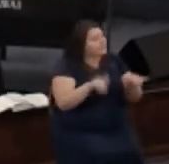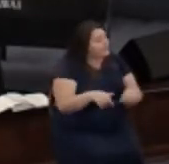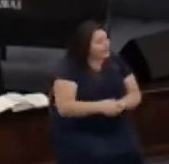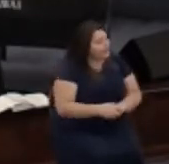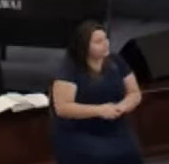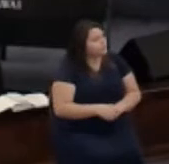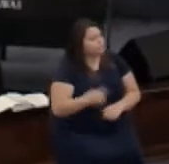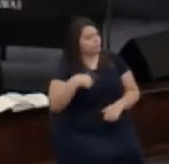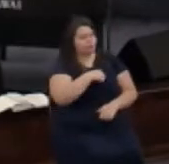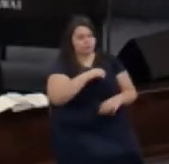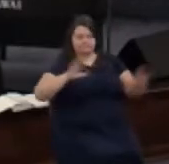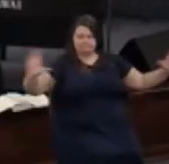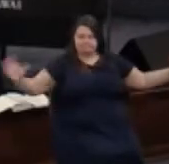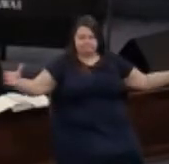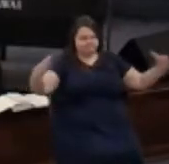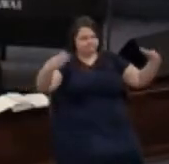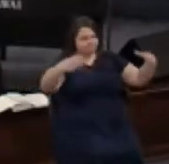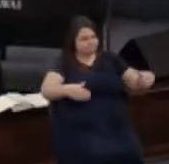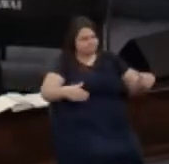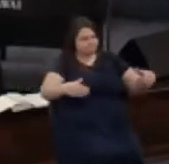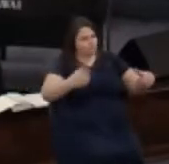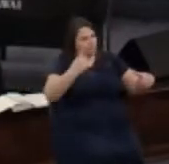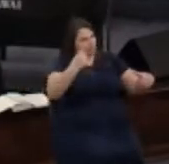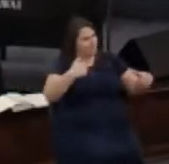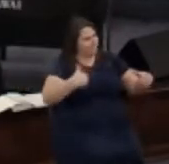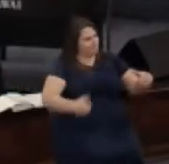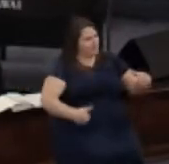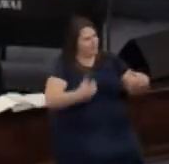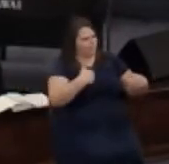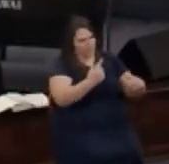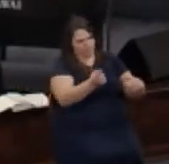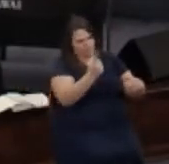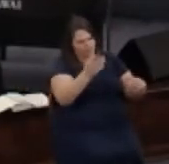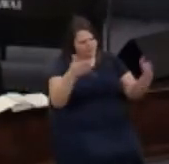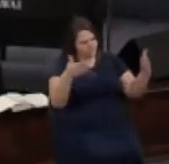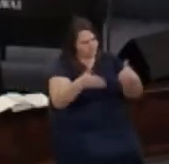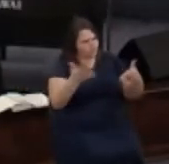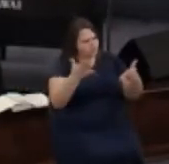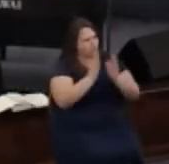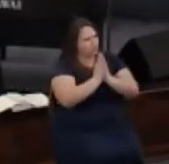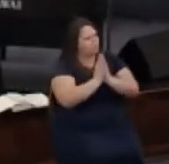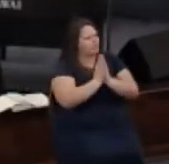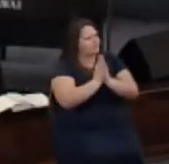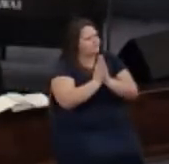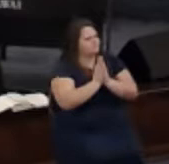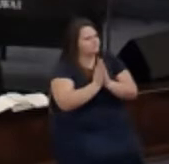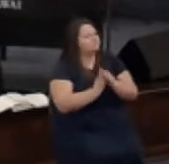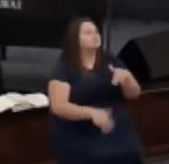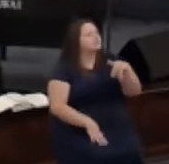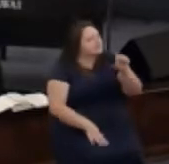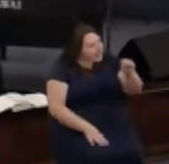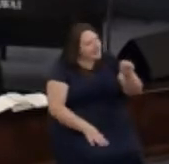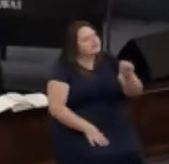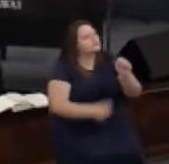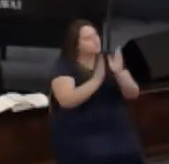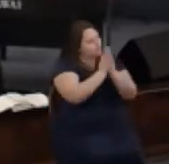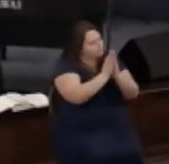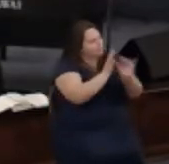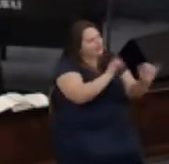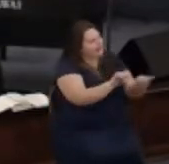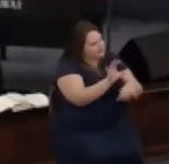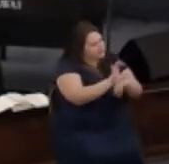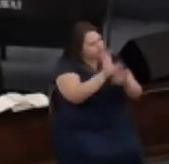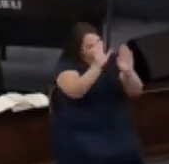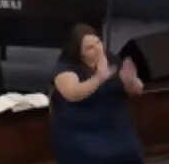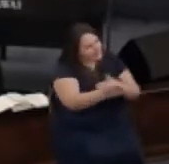one body and we have a singular focus on what we're praying about yes we pray as a church on Sunday morning